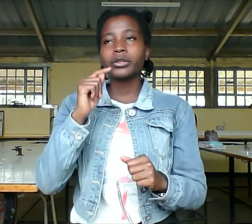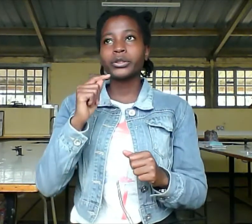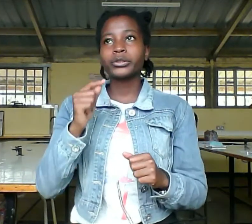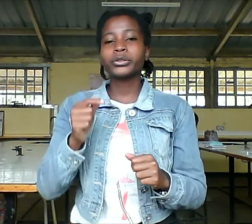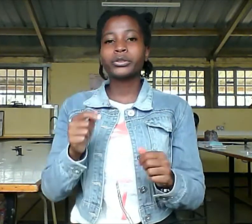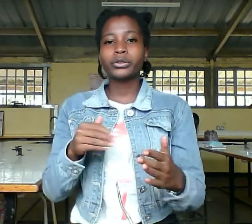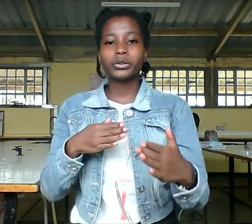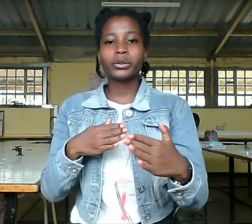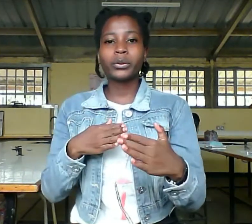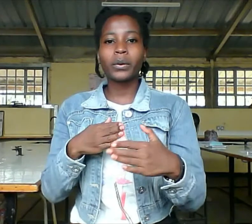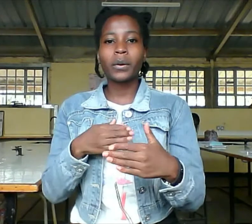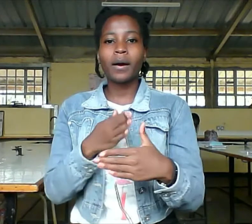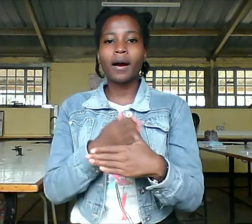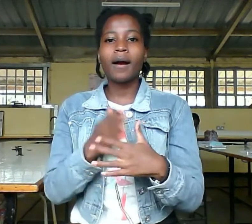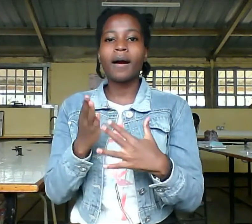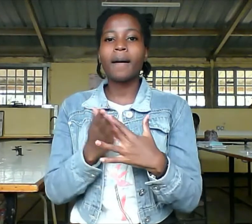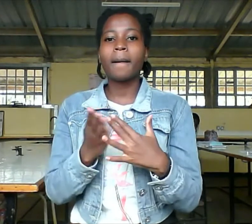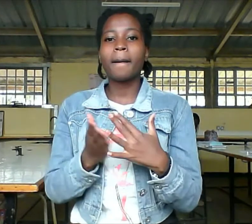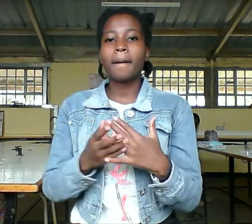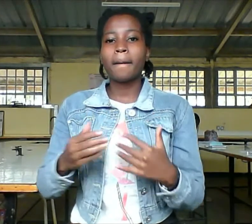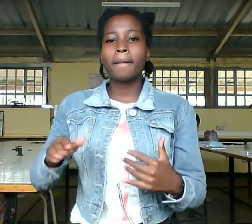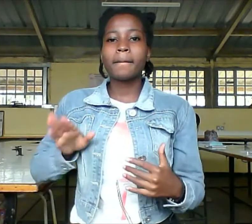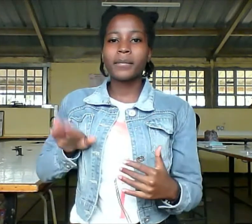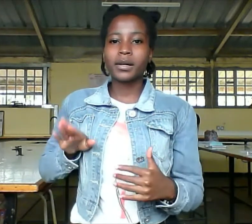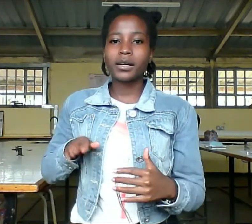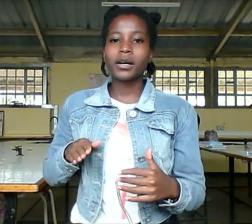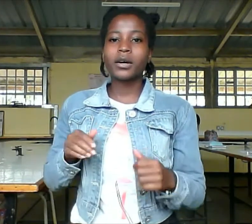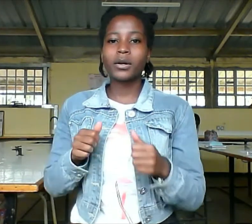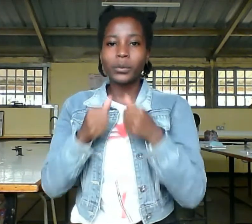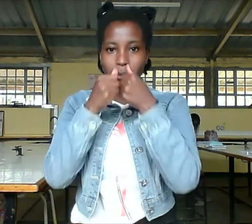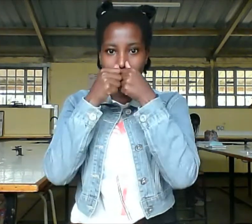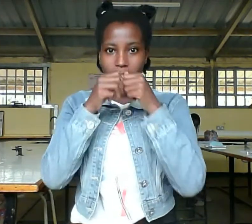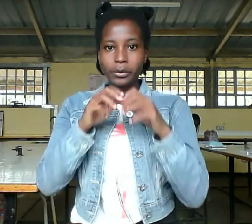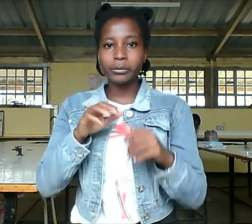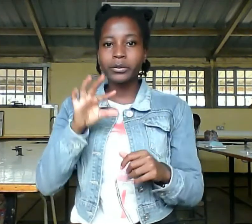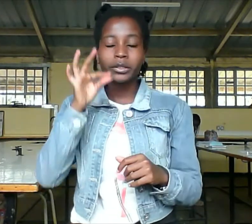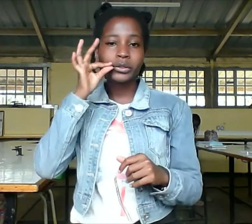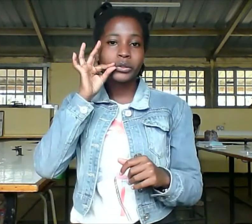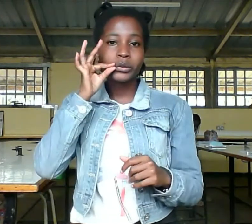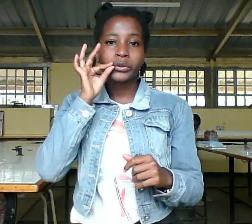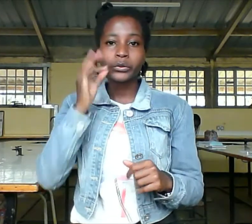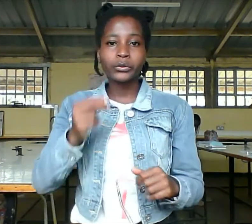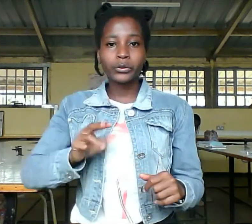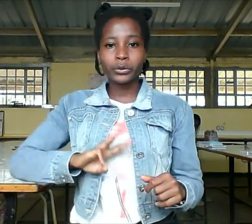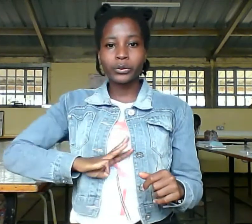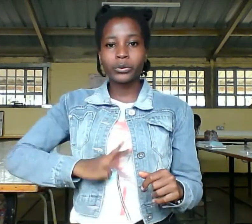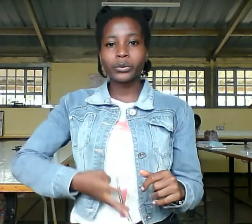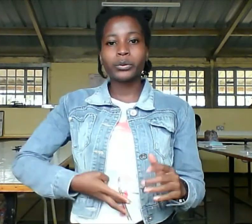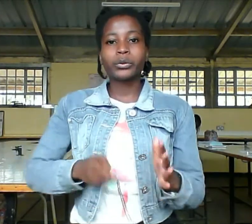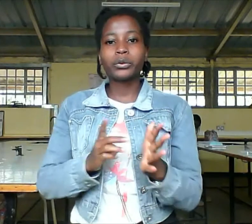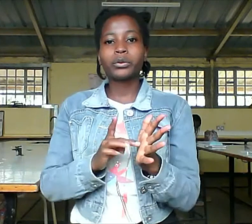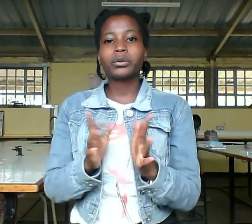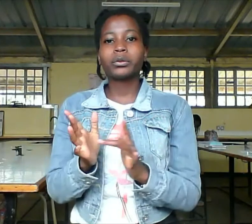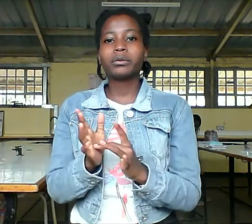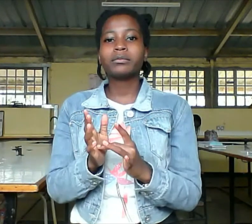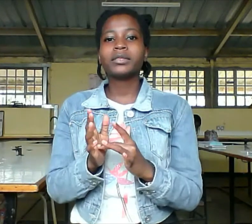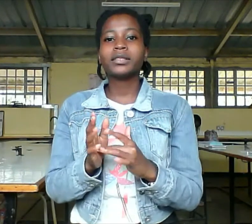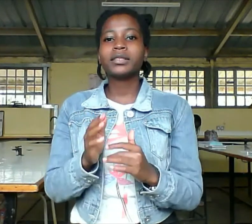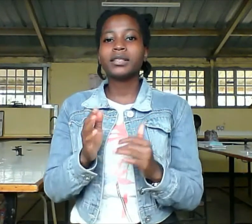blessed is the fruit of your womb. Jesus, holy Mary, mother of God, pray for us